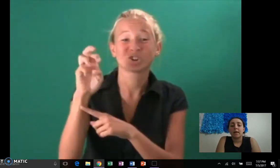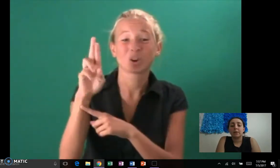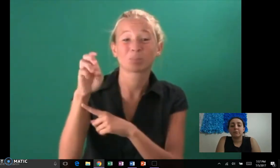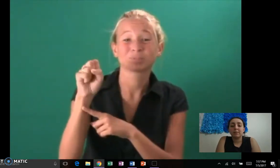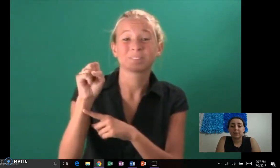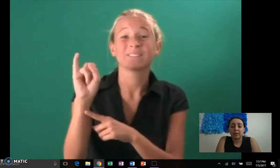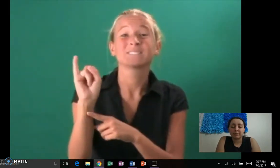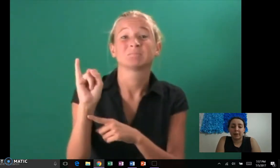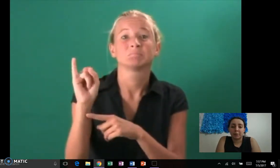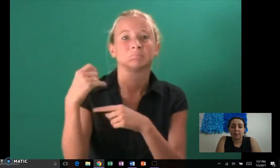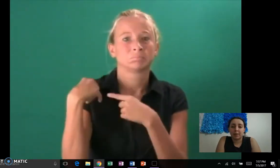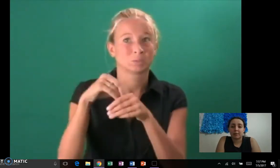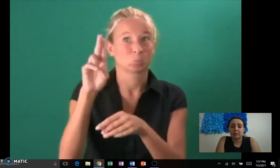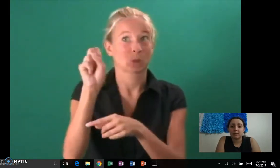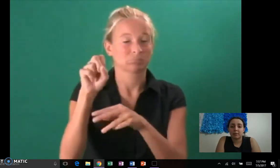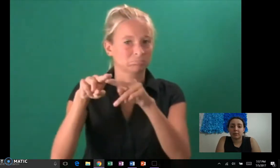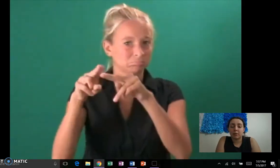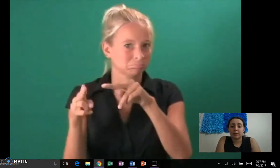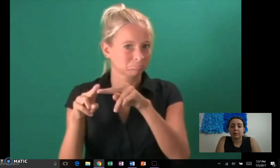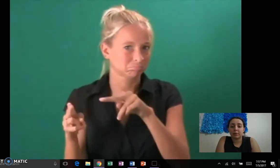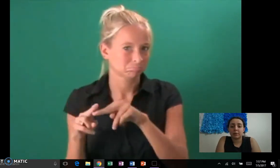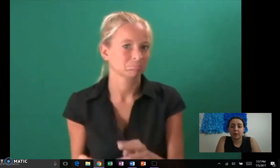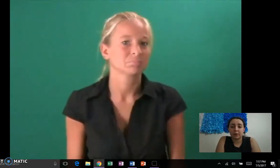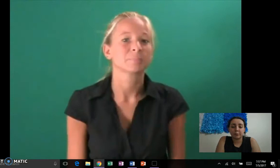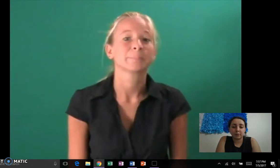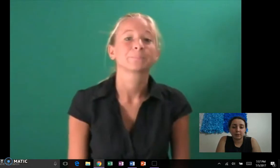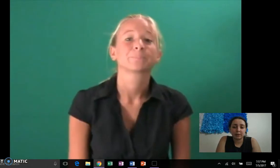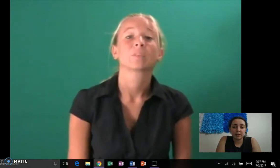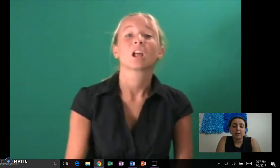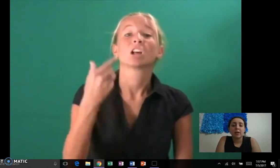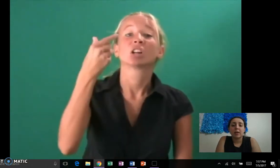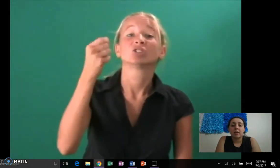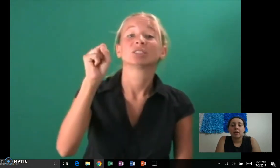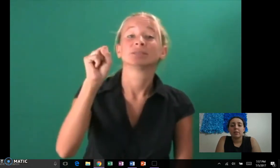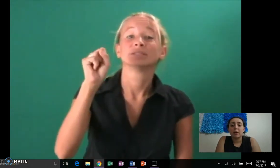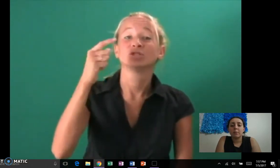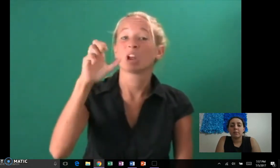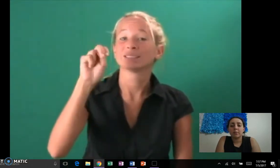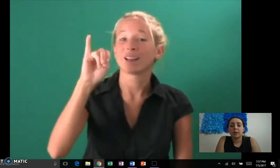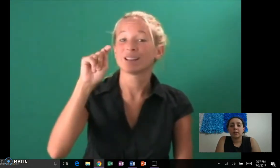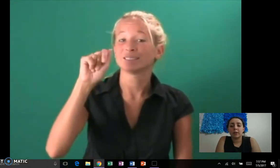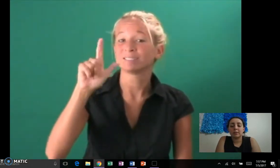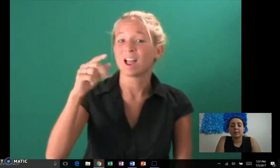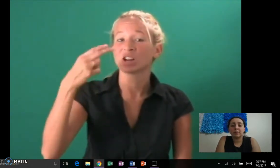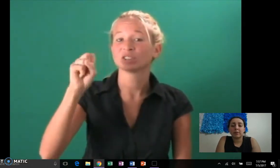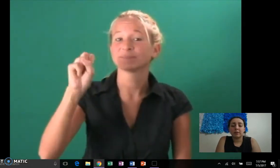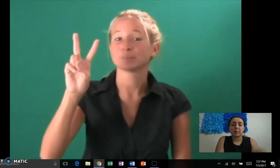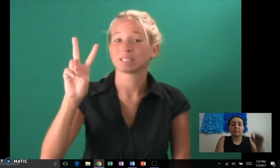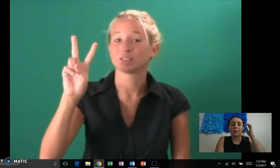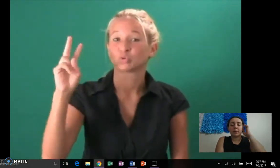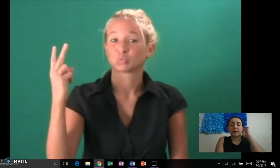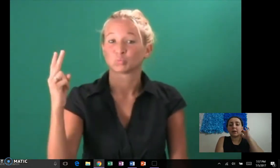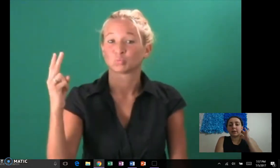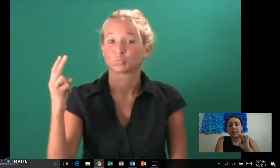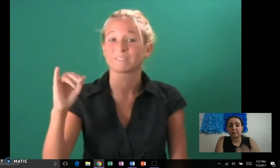And recently I've found that over the years, more recently, the existence of it